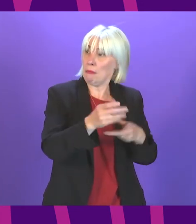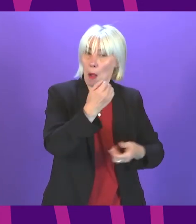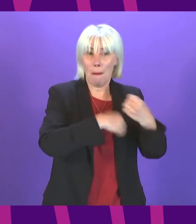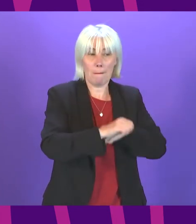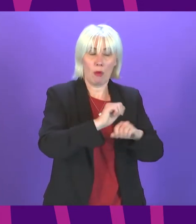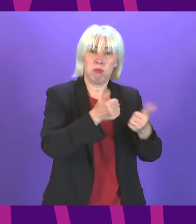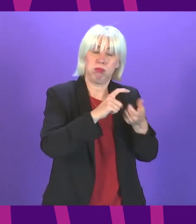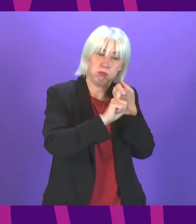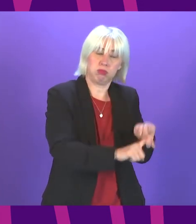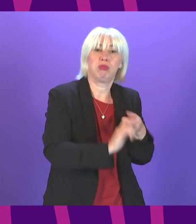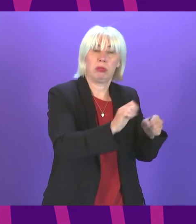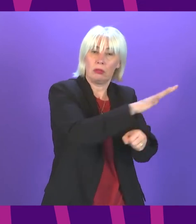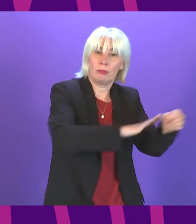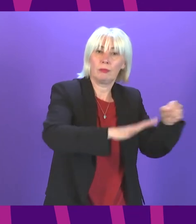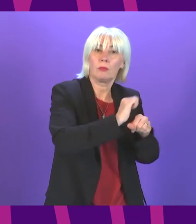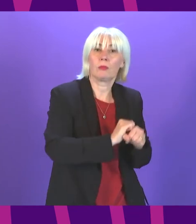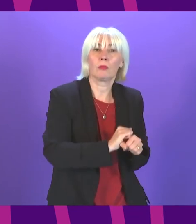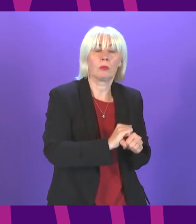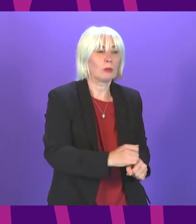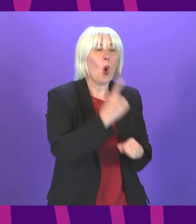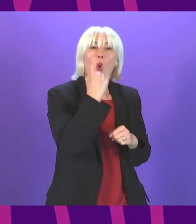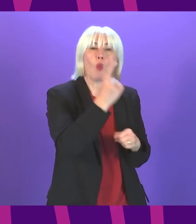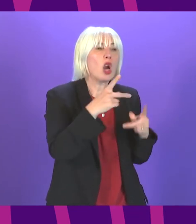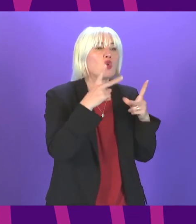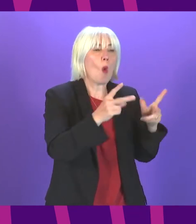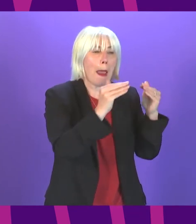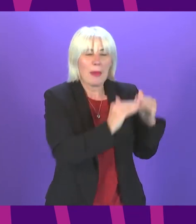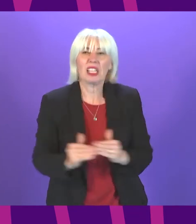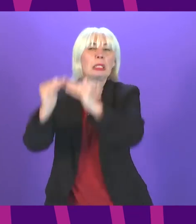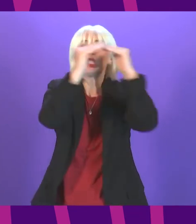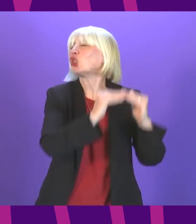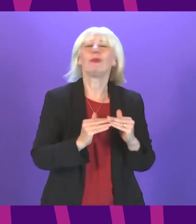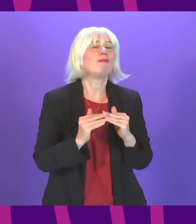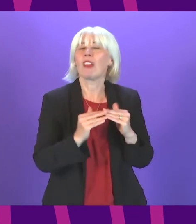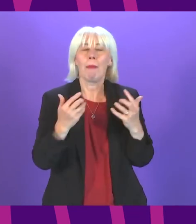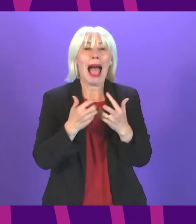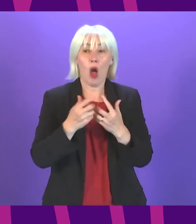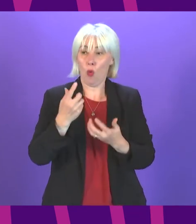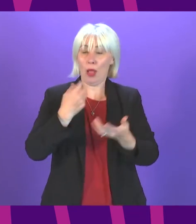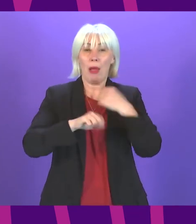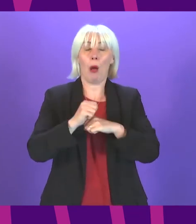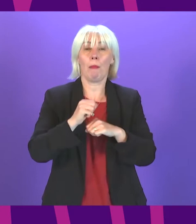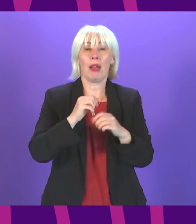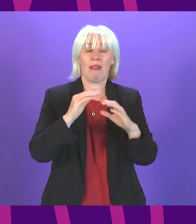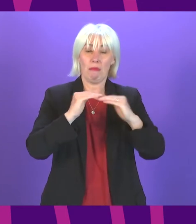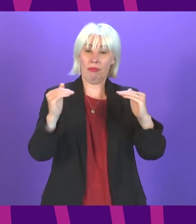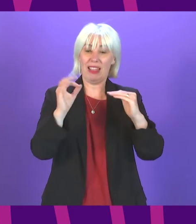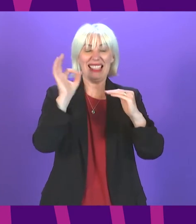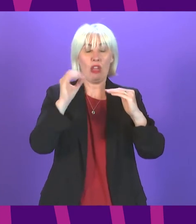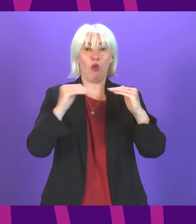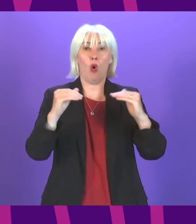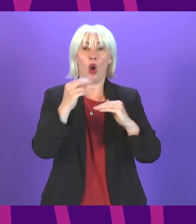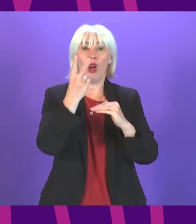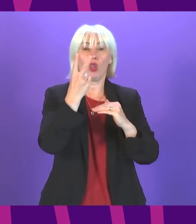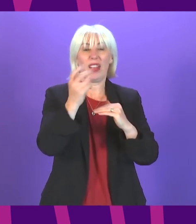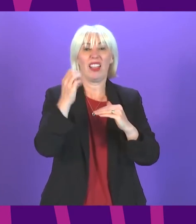it is clear that one size does not fit all but to reach net zero by 2045 we need to be flexible in our